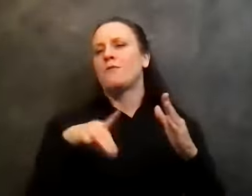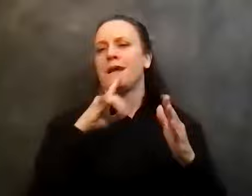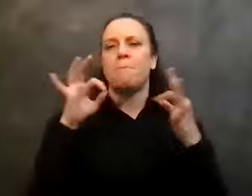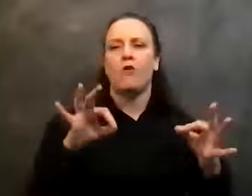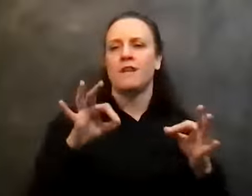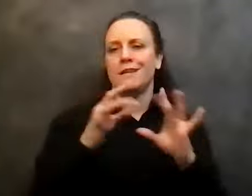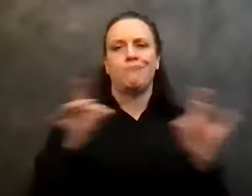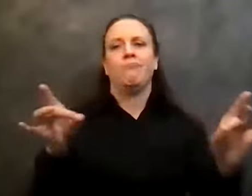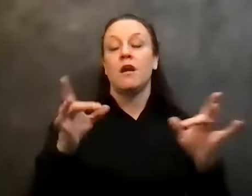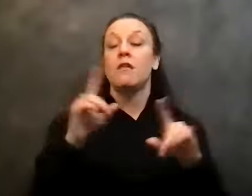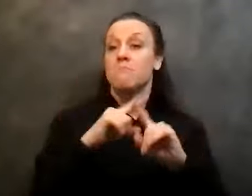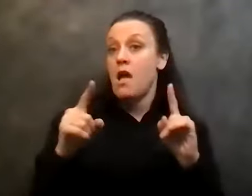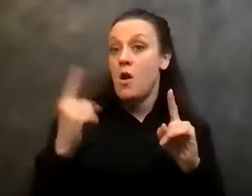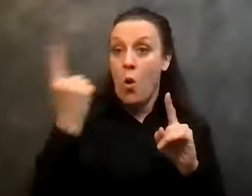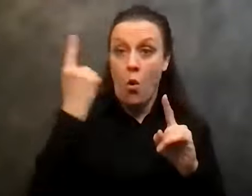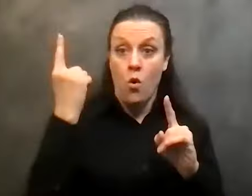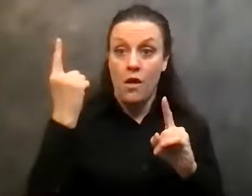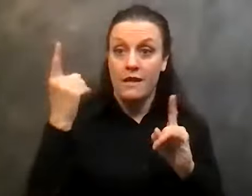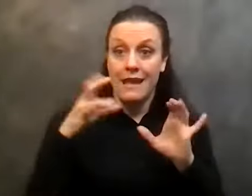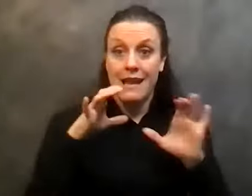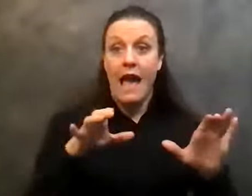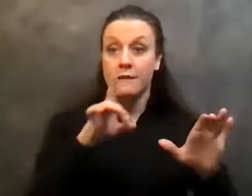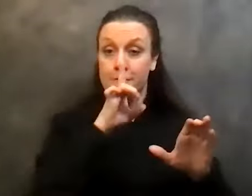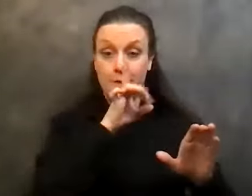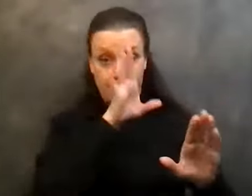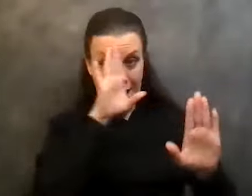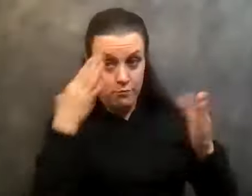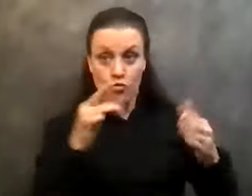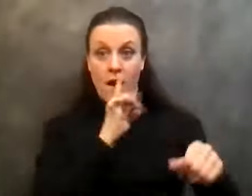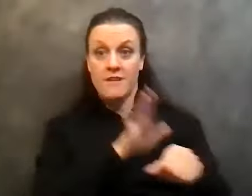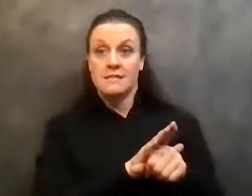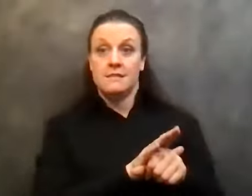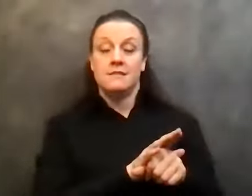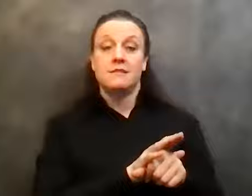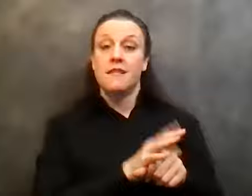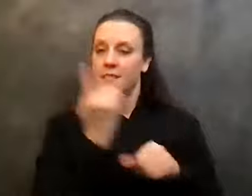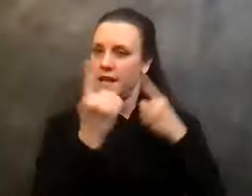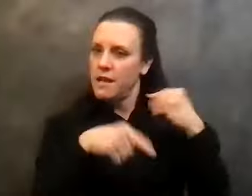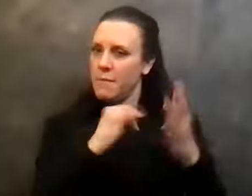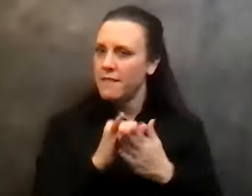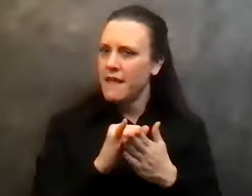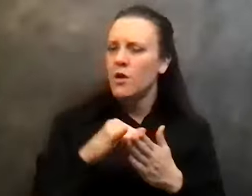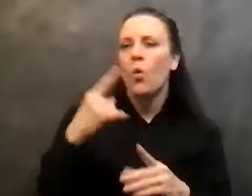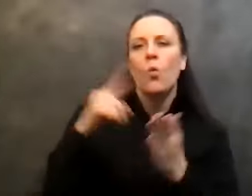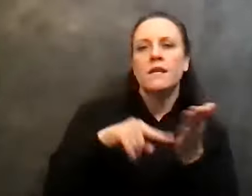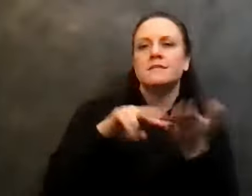only an act of divine providence. Think about that. What is divine providence? Divine